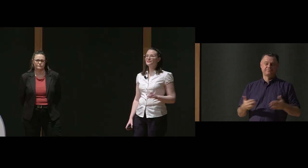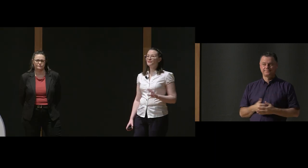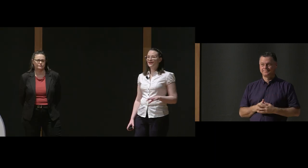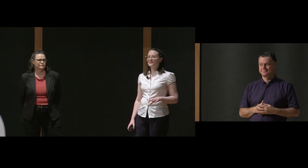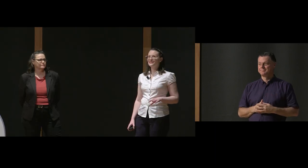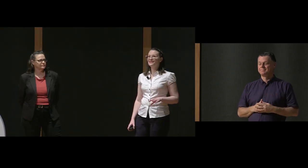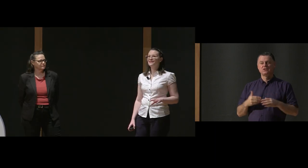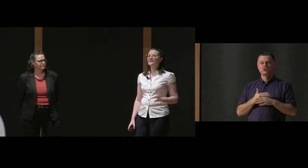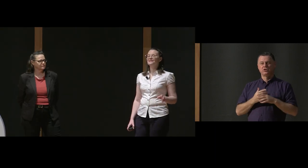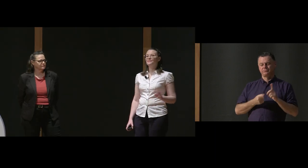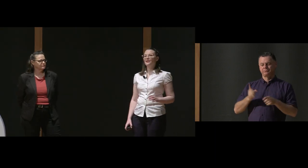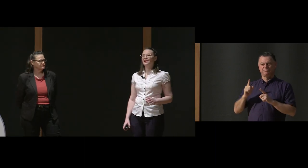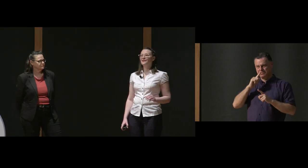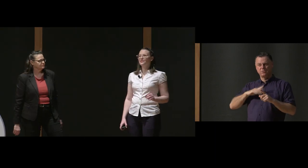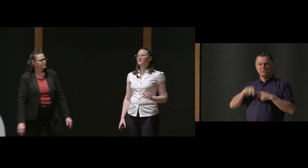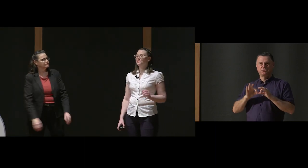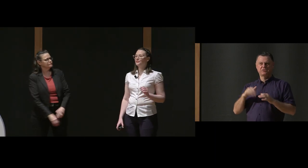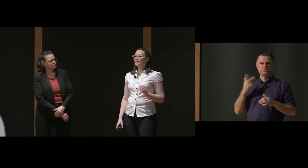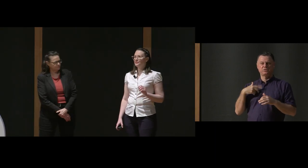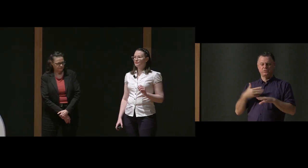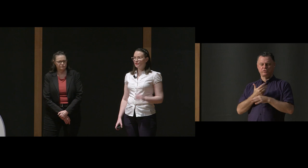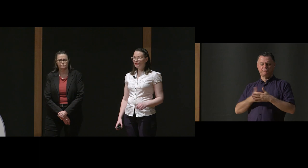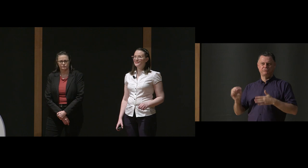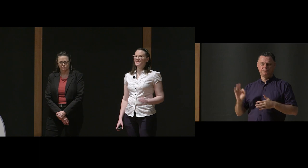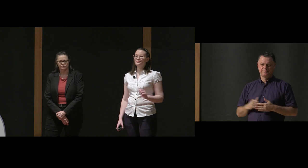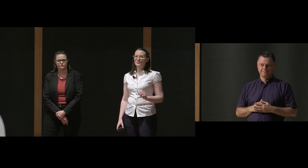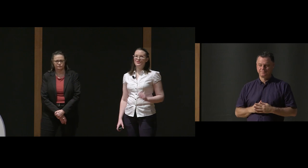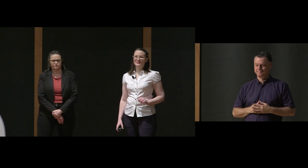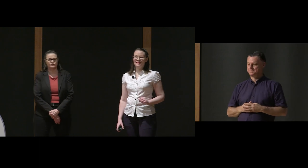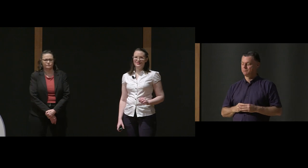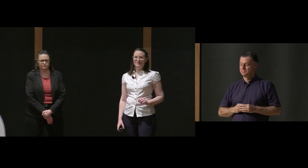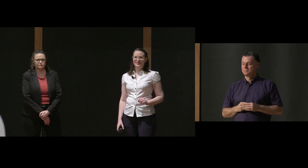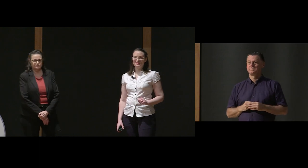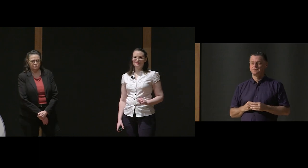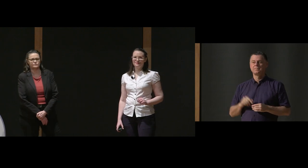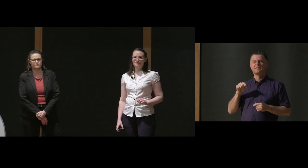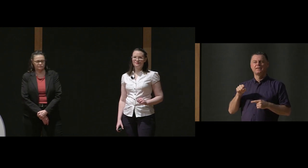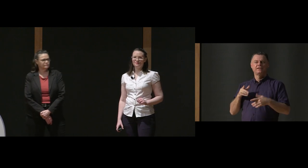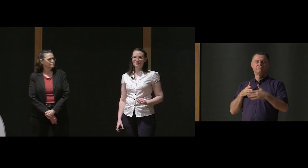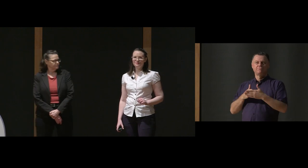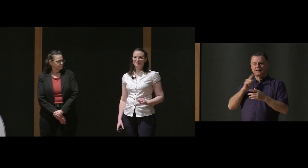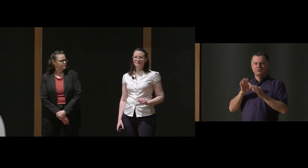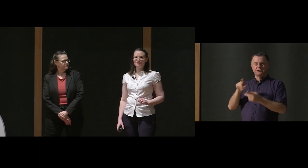This precarity is a barrier to recruiting more Auslan interpreters.